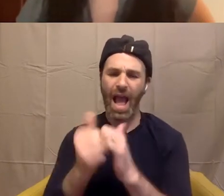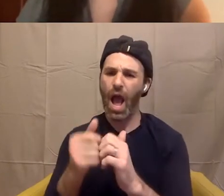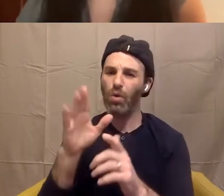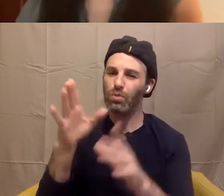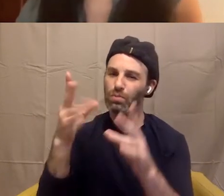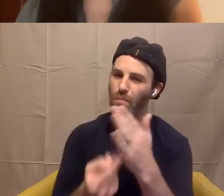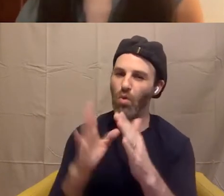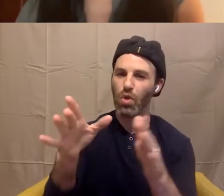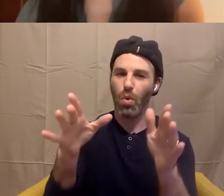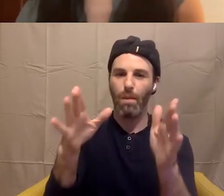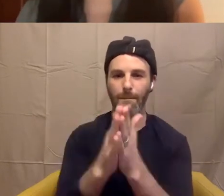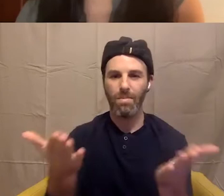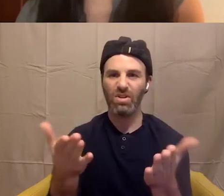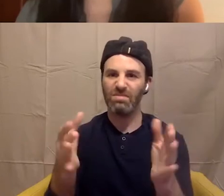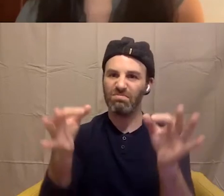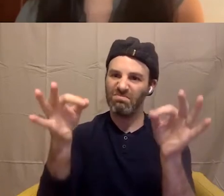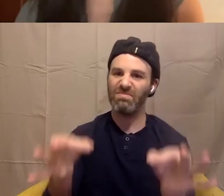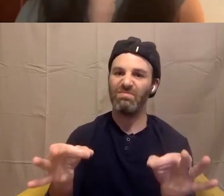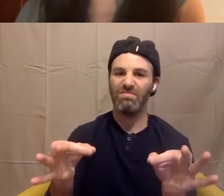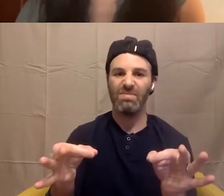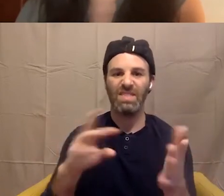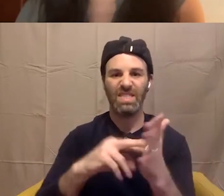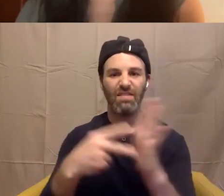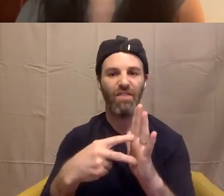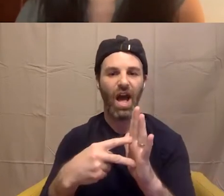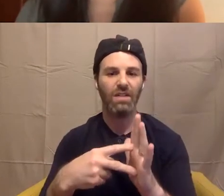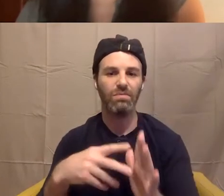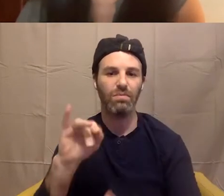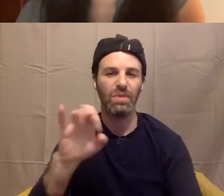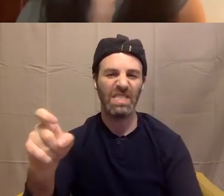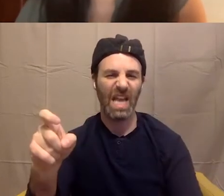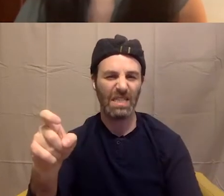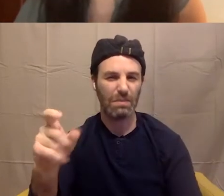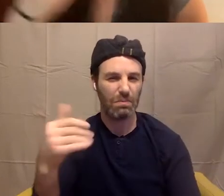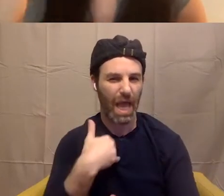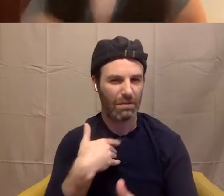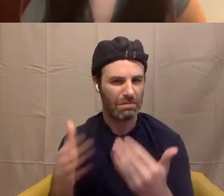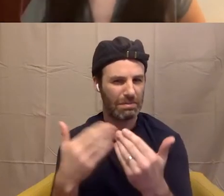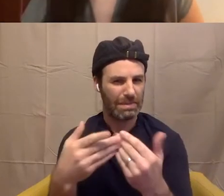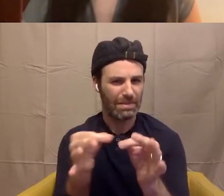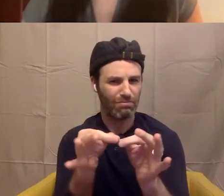there a single line definition, which? Well, I'll let you answer that question.